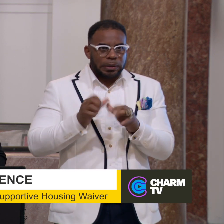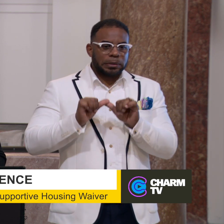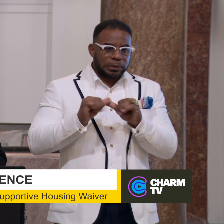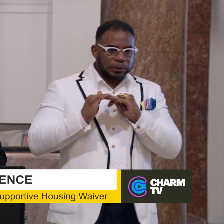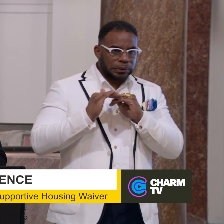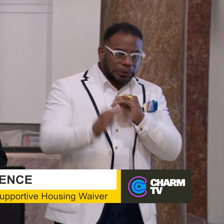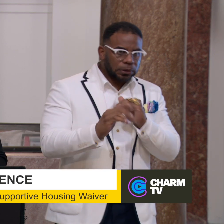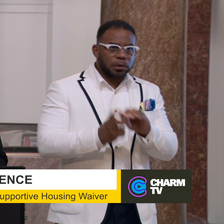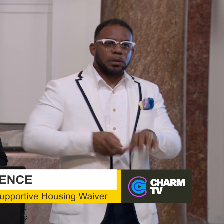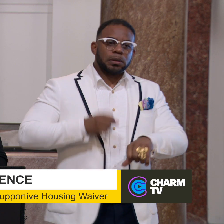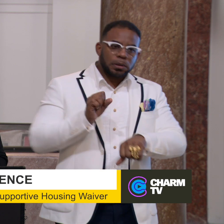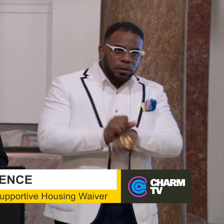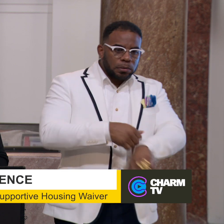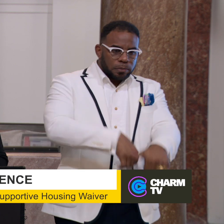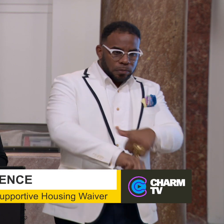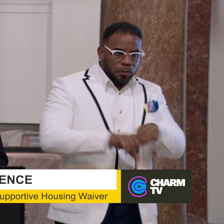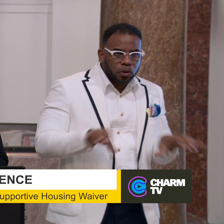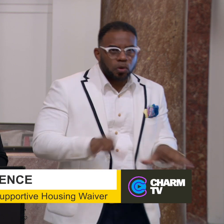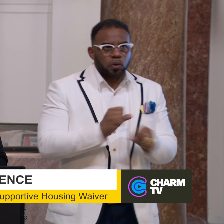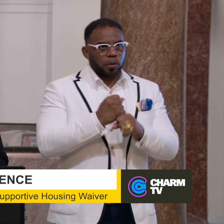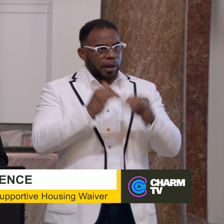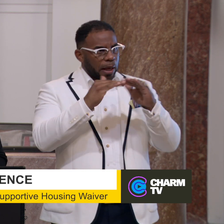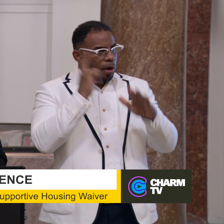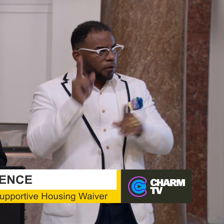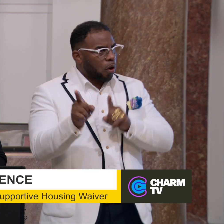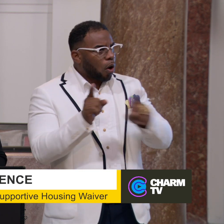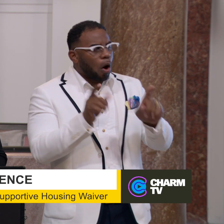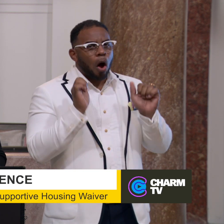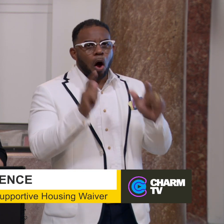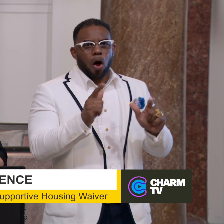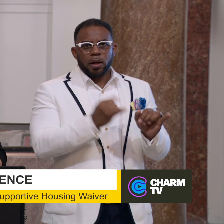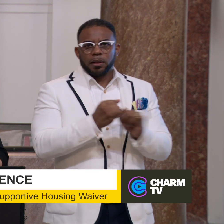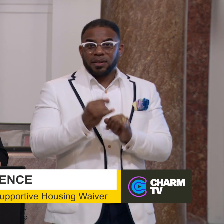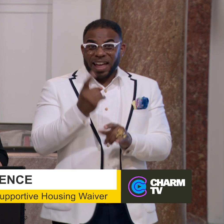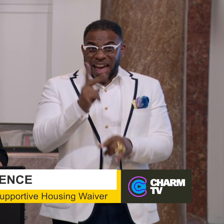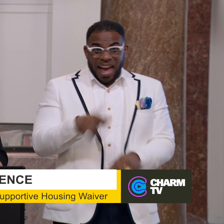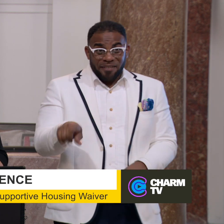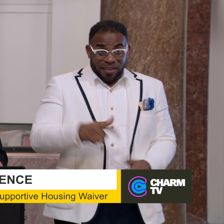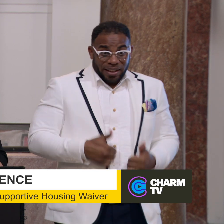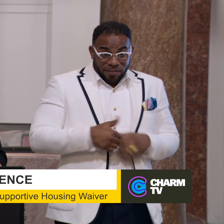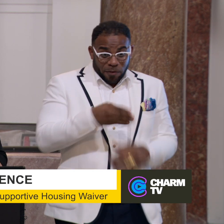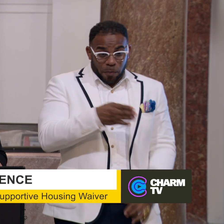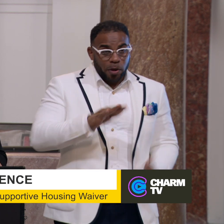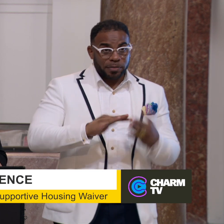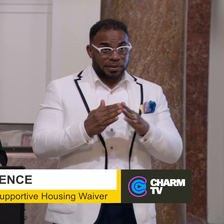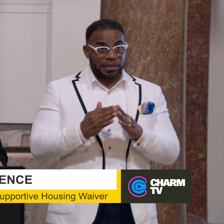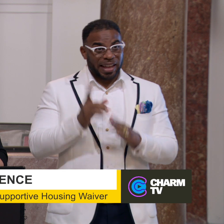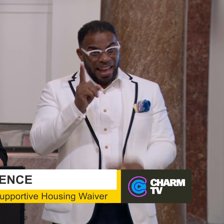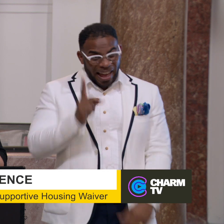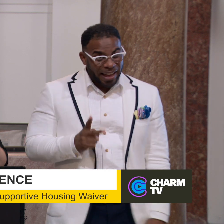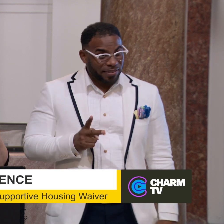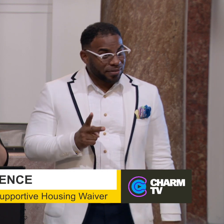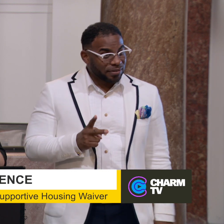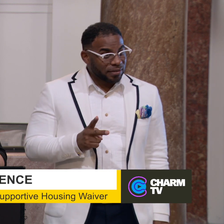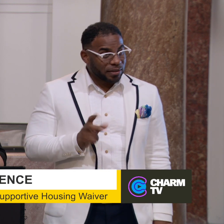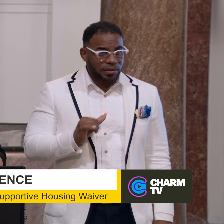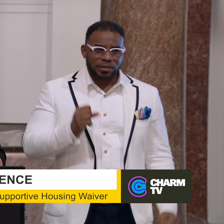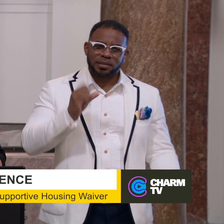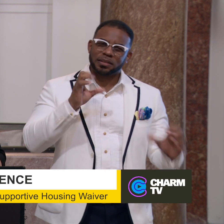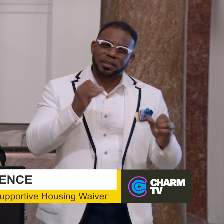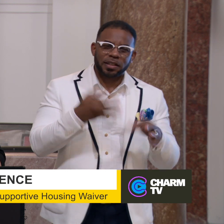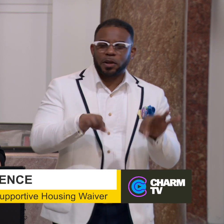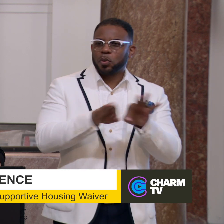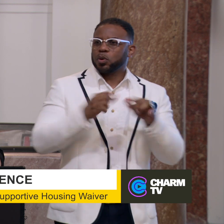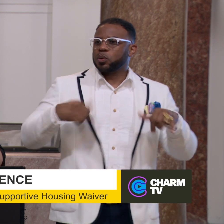sustained hard work to create housing for those individuals. Half of them live in Baltimore City. So this is incredibly